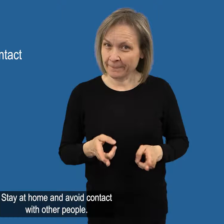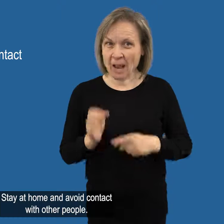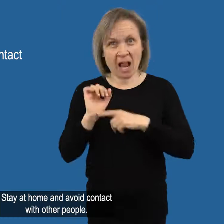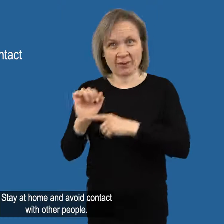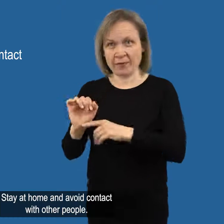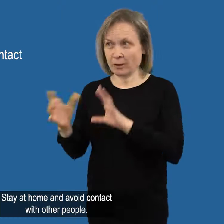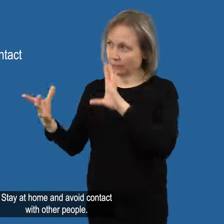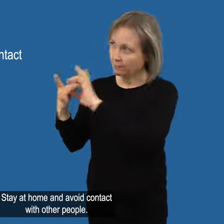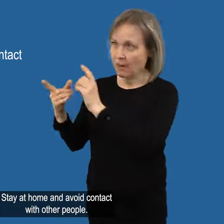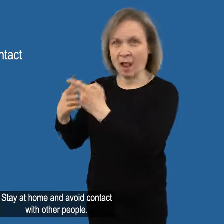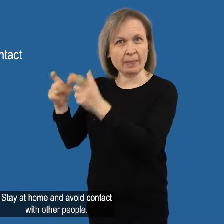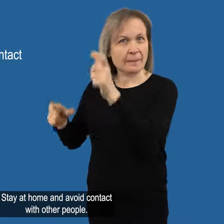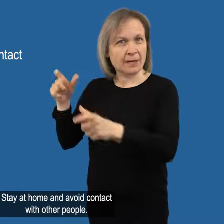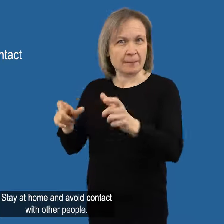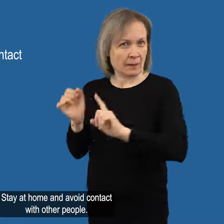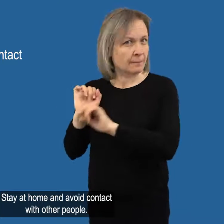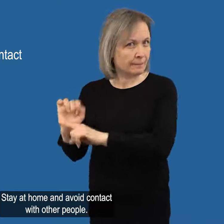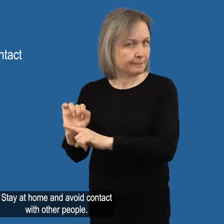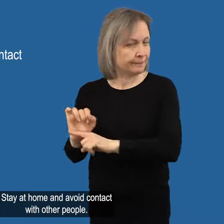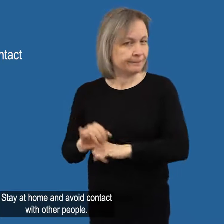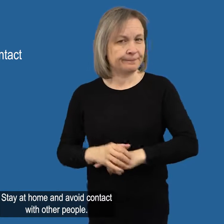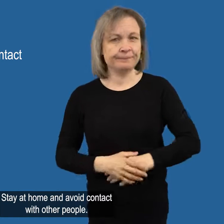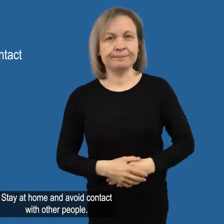Stay at home and avoid contact with other people